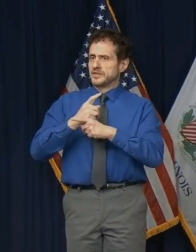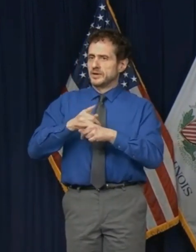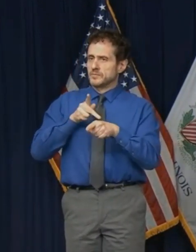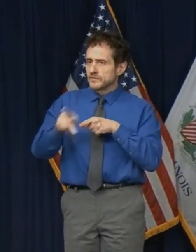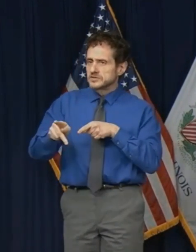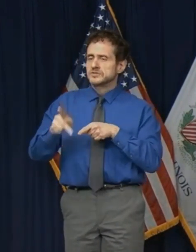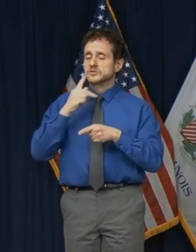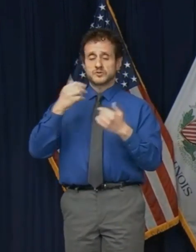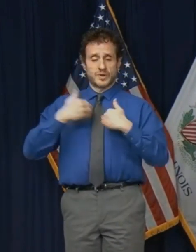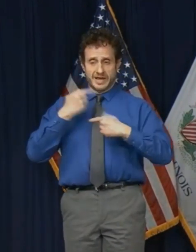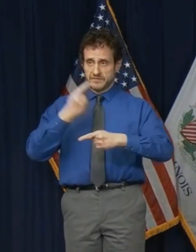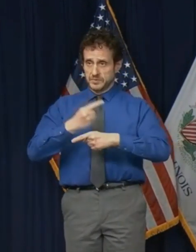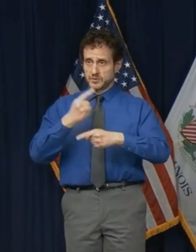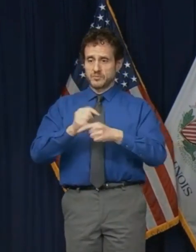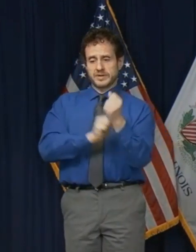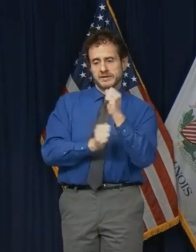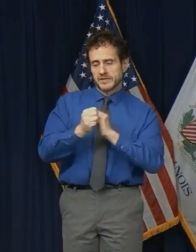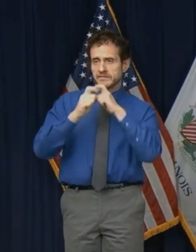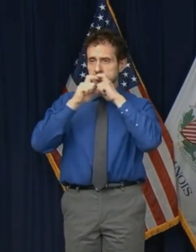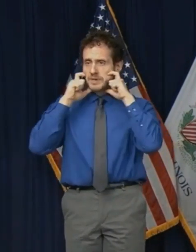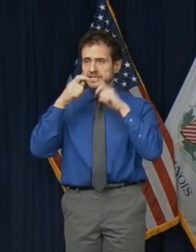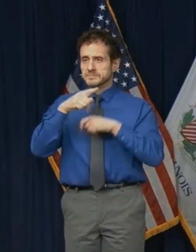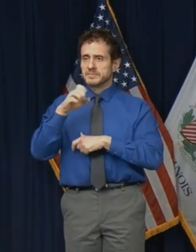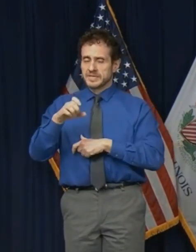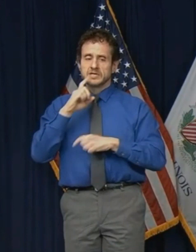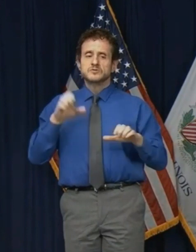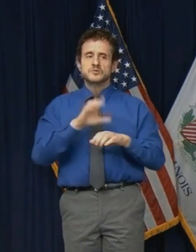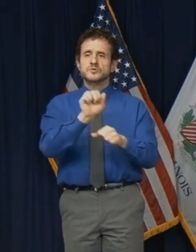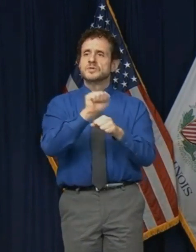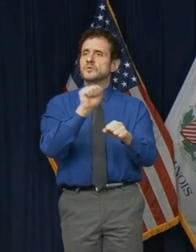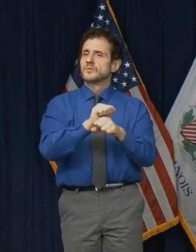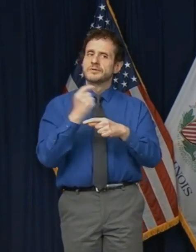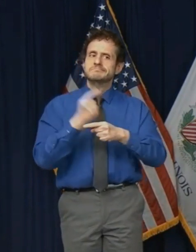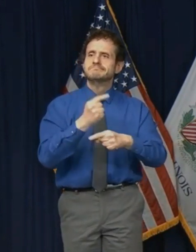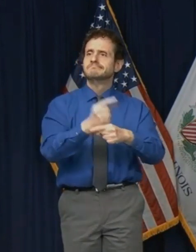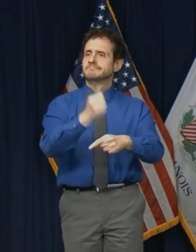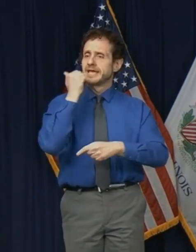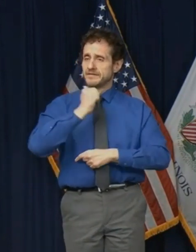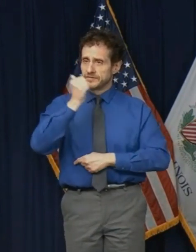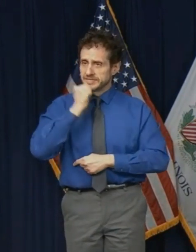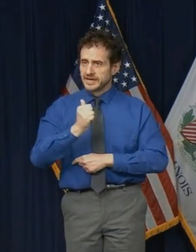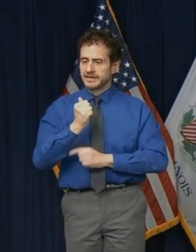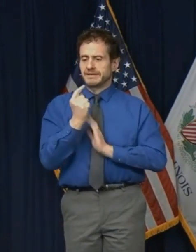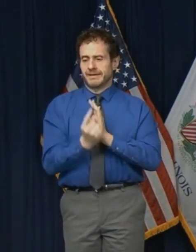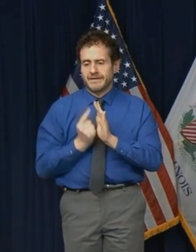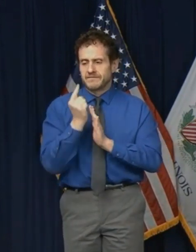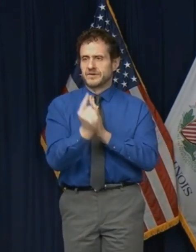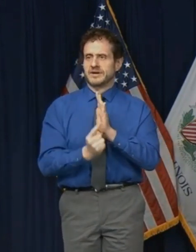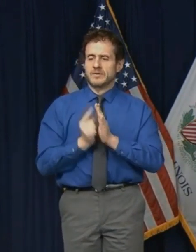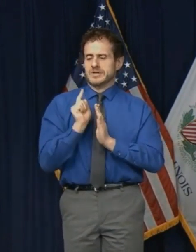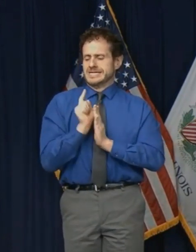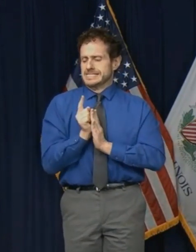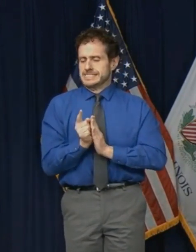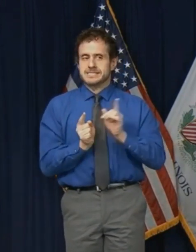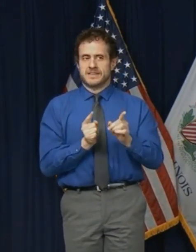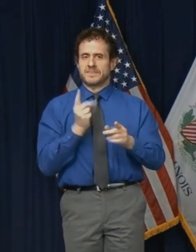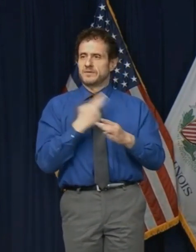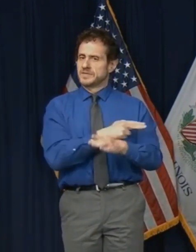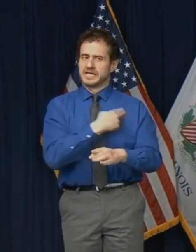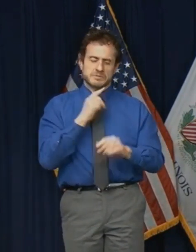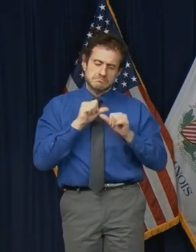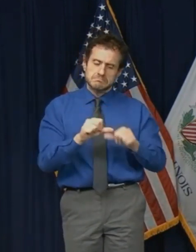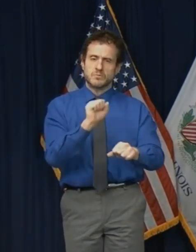PPE in order to do their jobs correctly every day, every hour, every minute at the hospital,